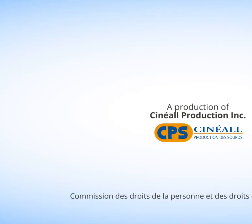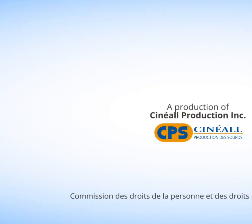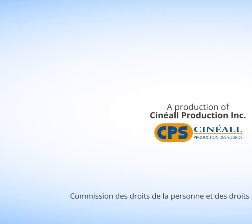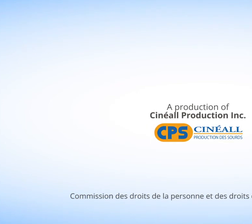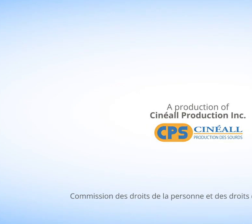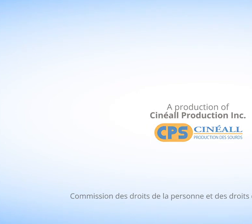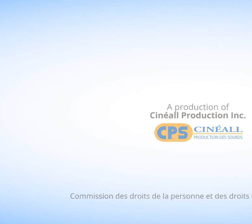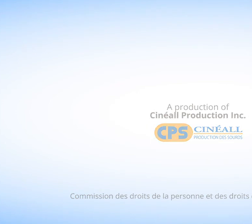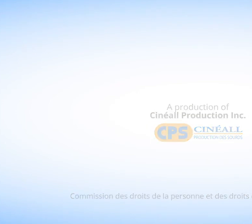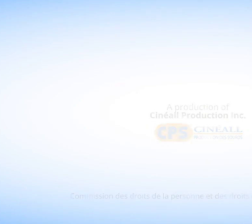.qc.ca